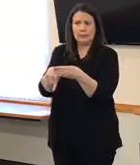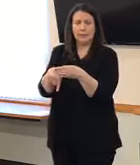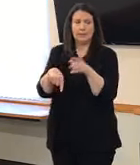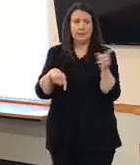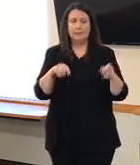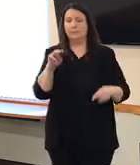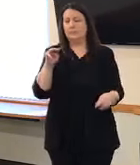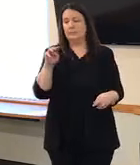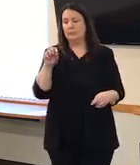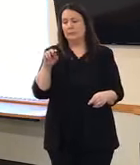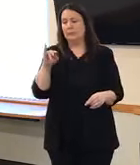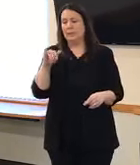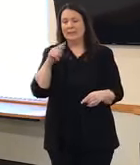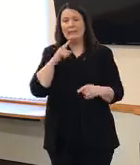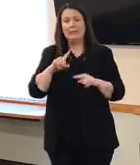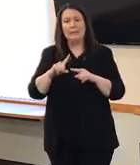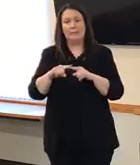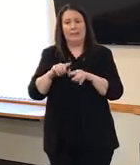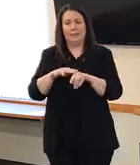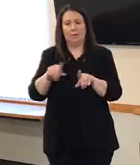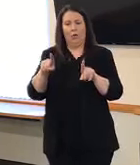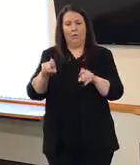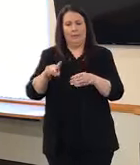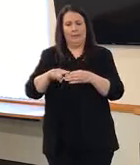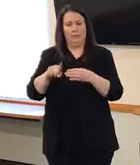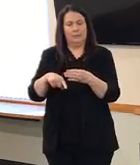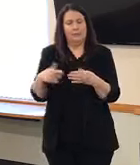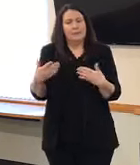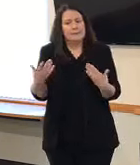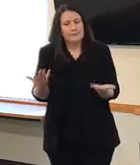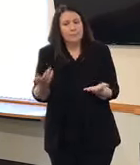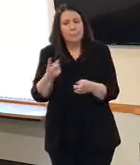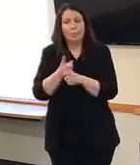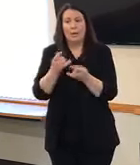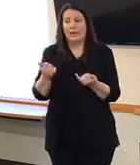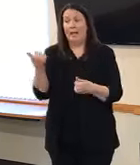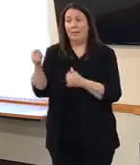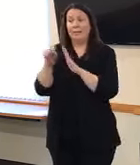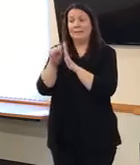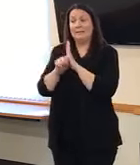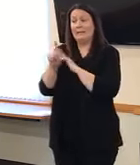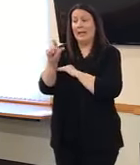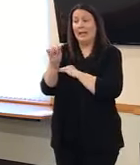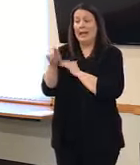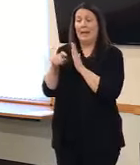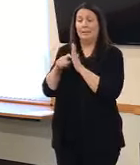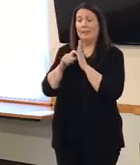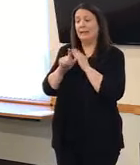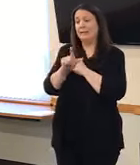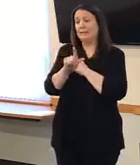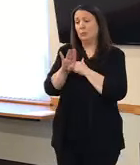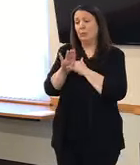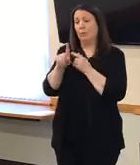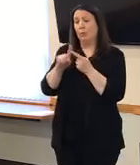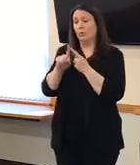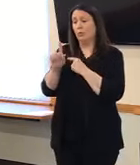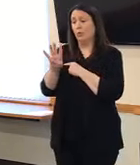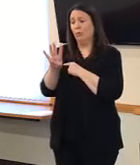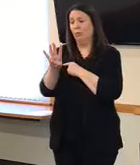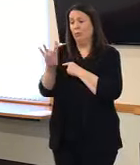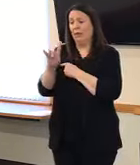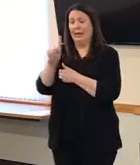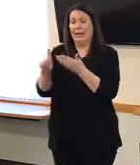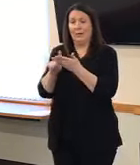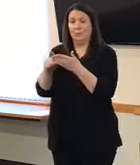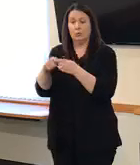depends on how fast the turnaround time is for the test results. Right now, the state lab is anywhere from 24 to 48 hours